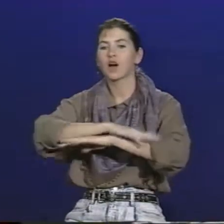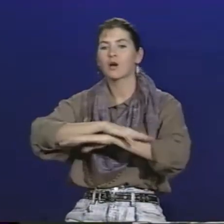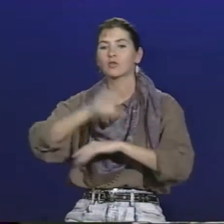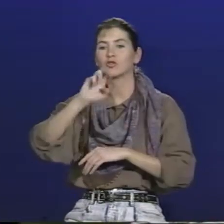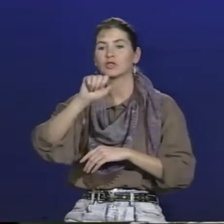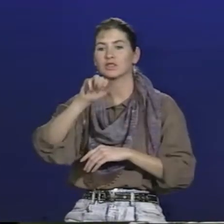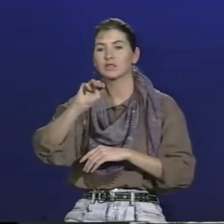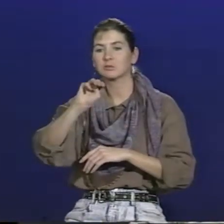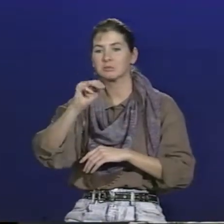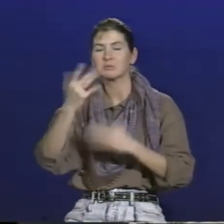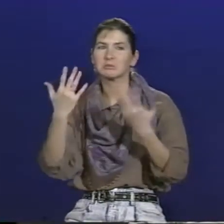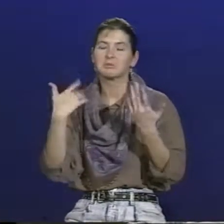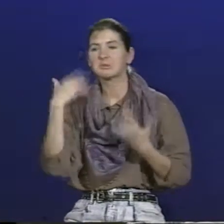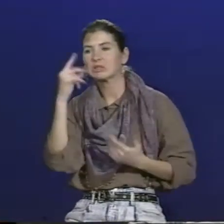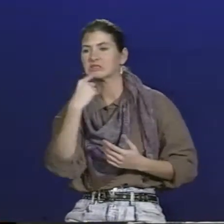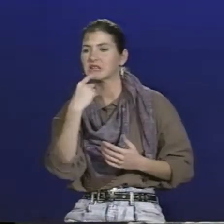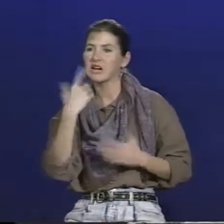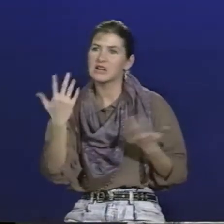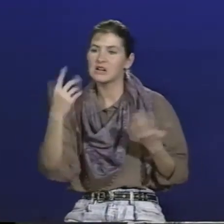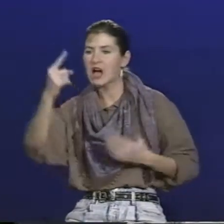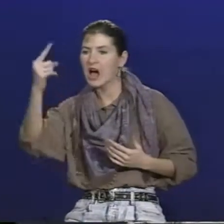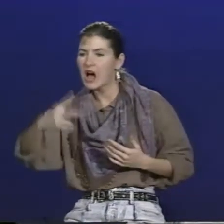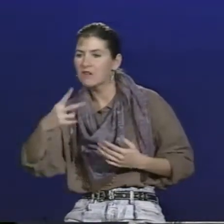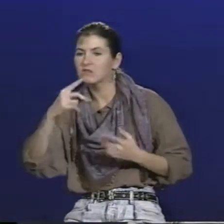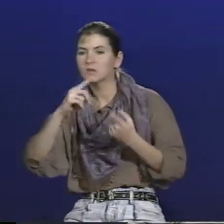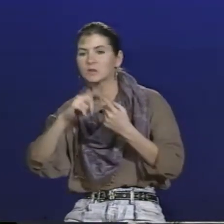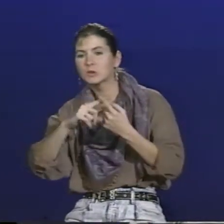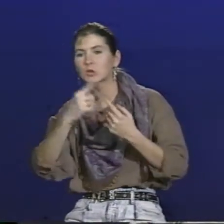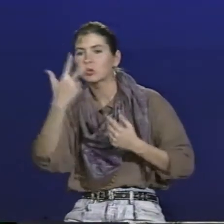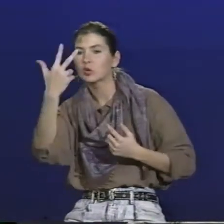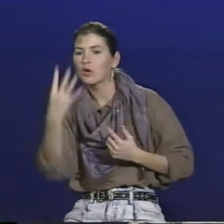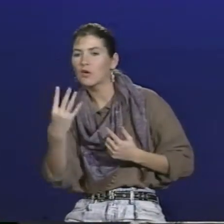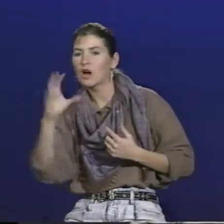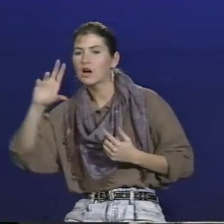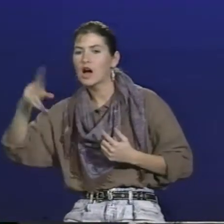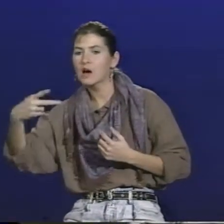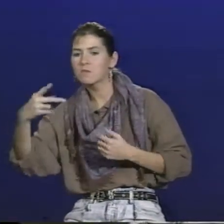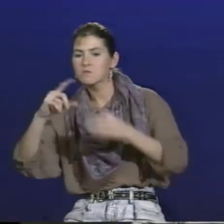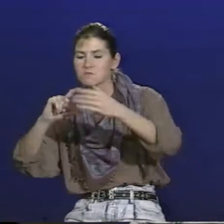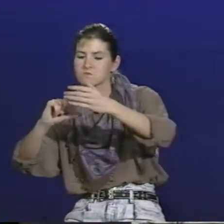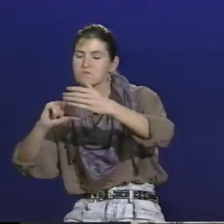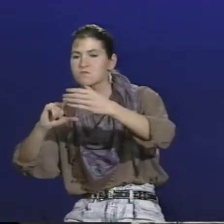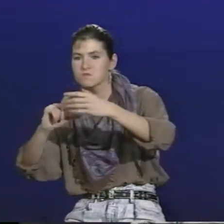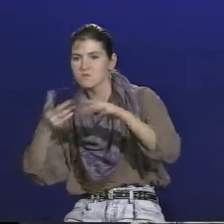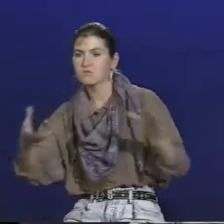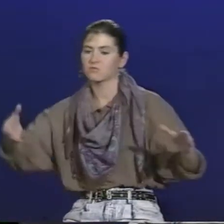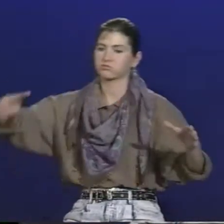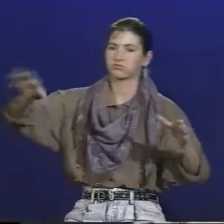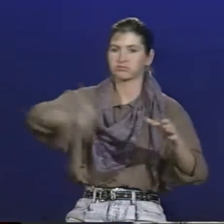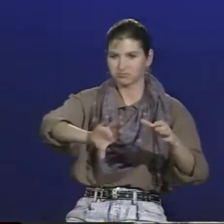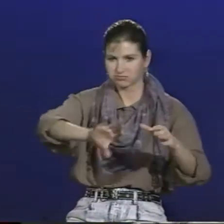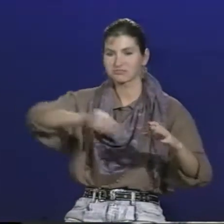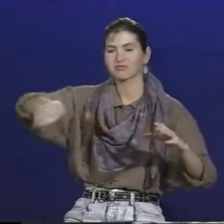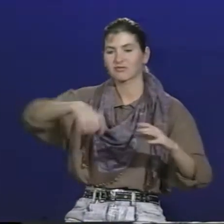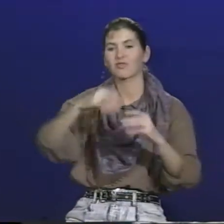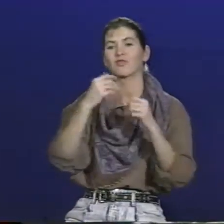cornstarch with water first, and then you add some table cream, maybe a half to three quarters of a cup.